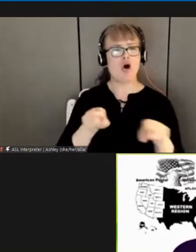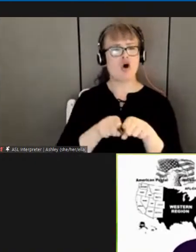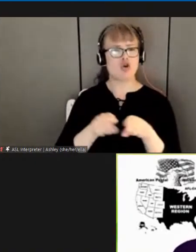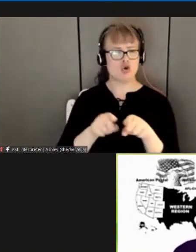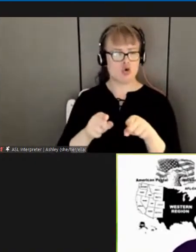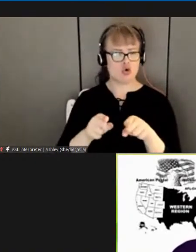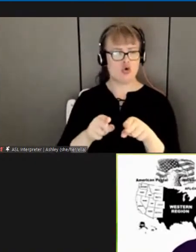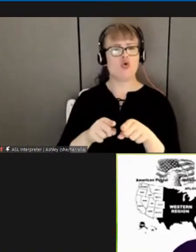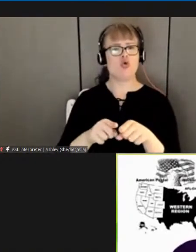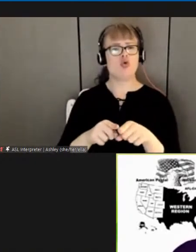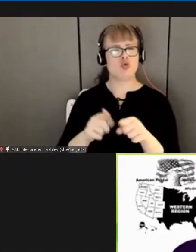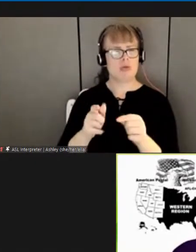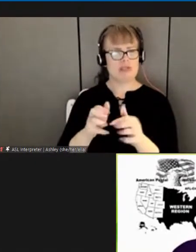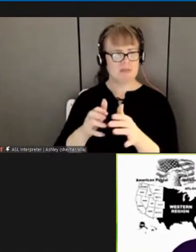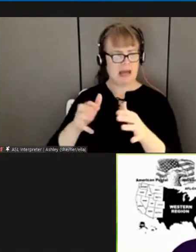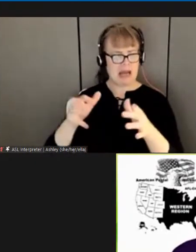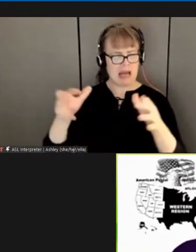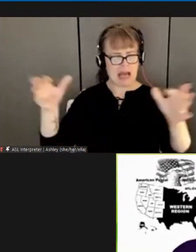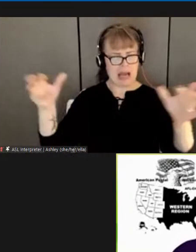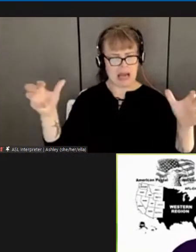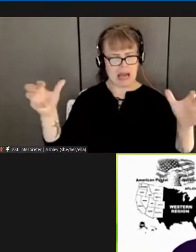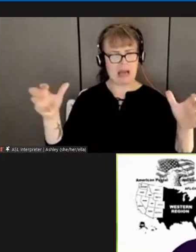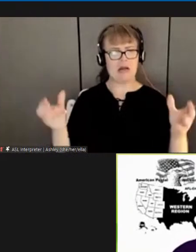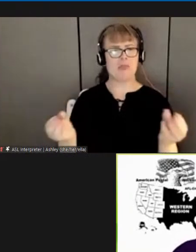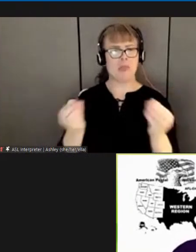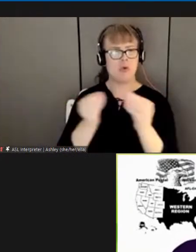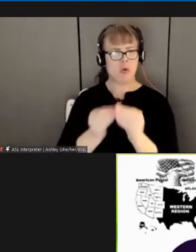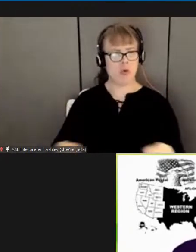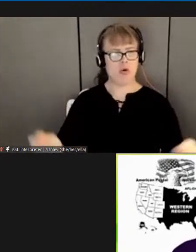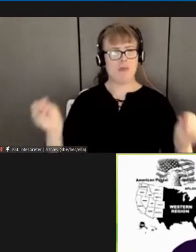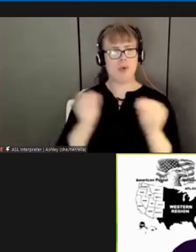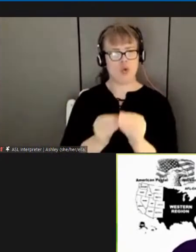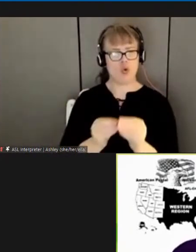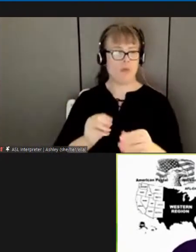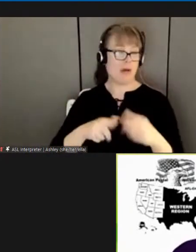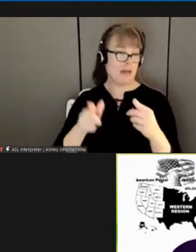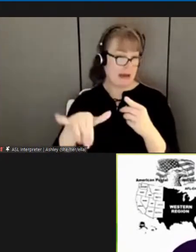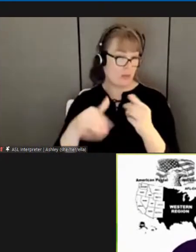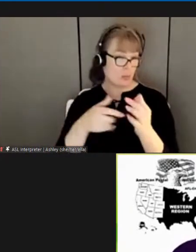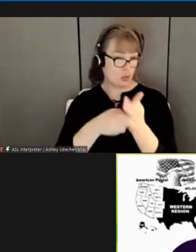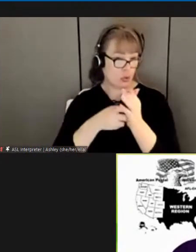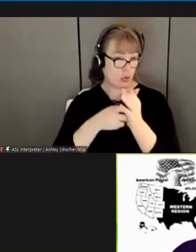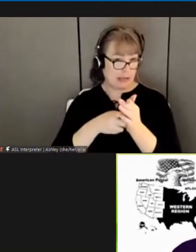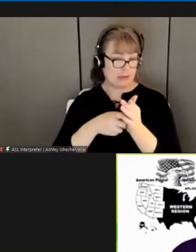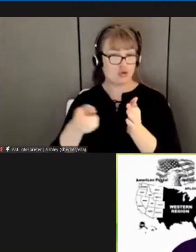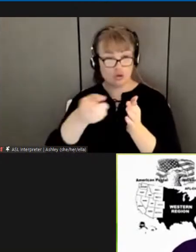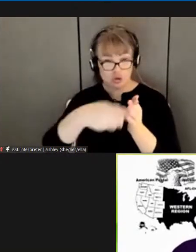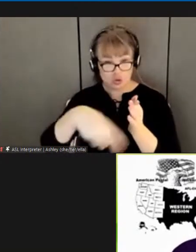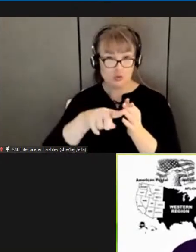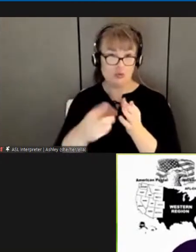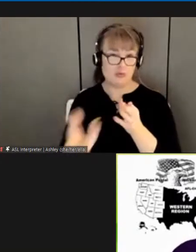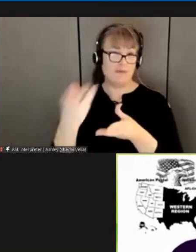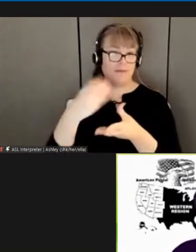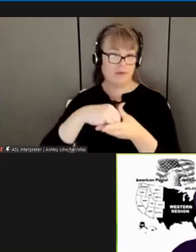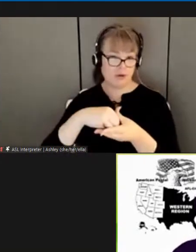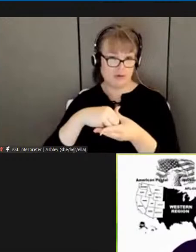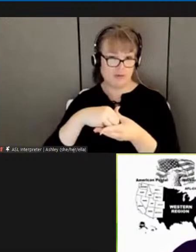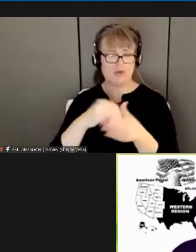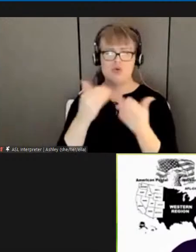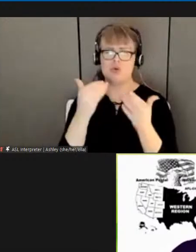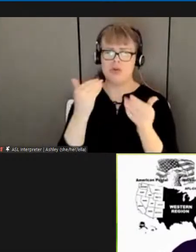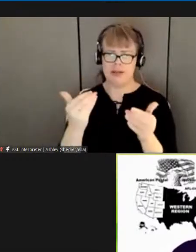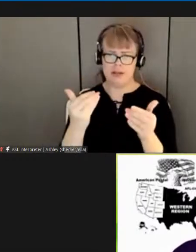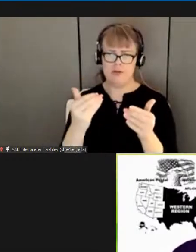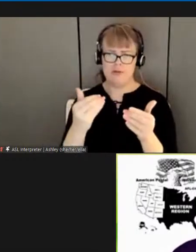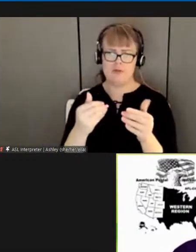it's going to take every single one of us every single one of you so again thank you for participating um stay tuned